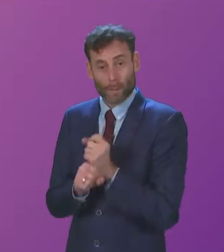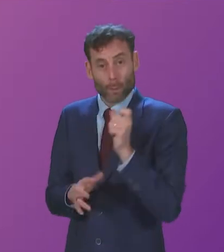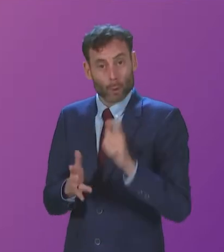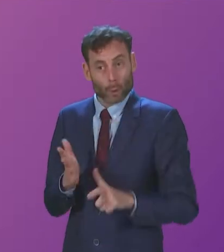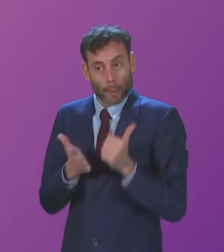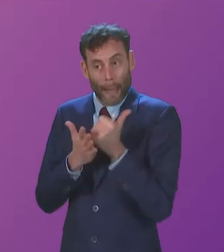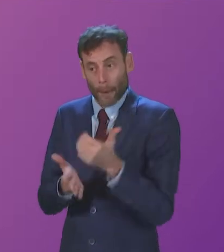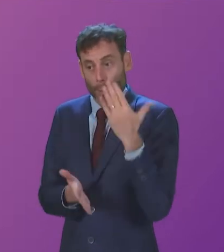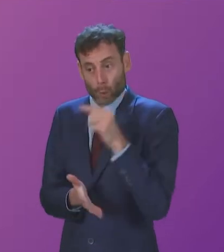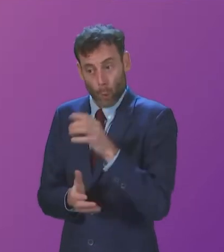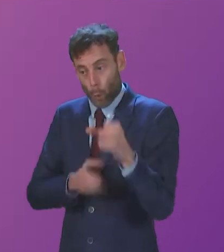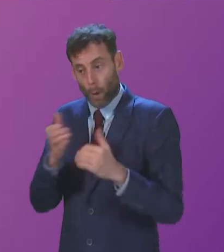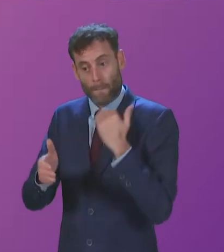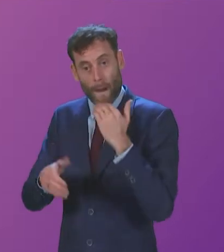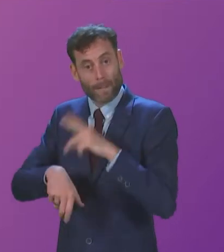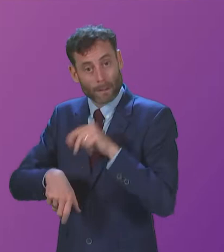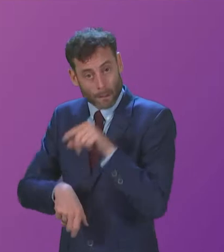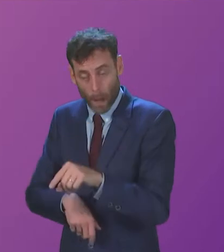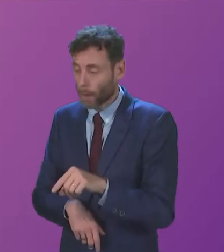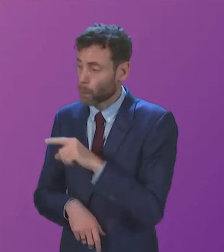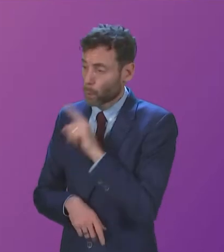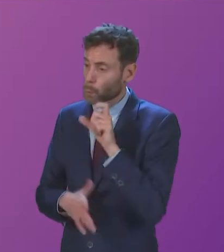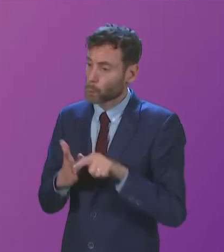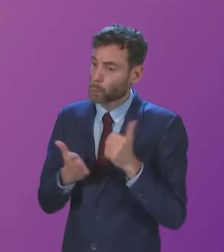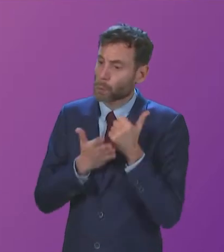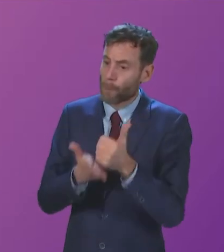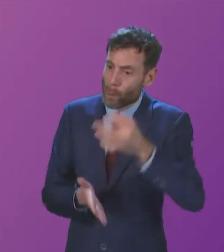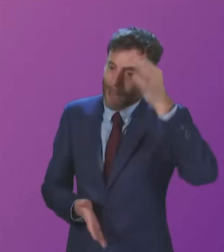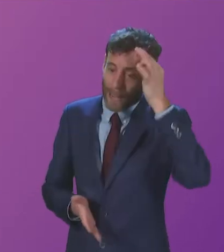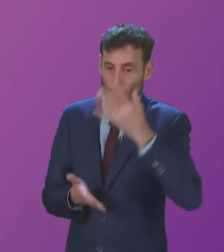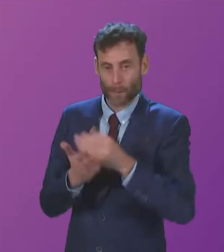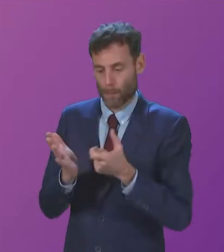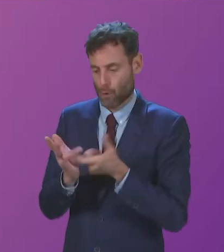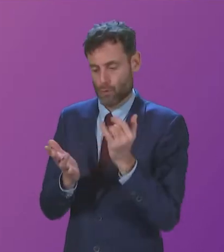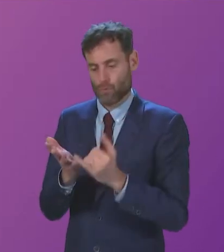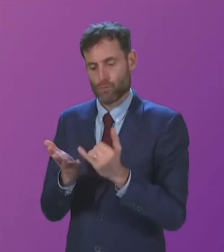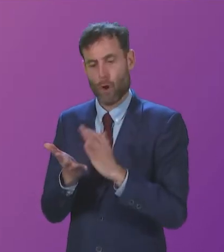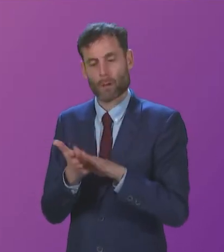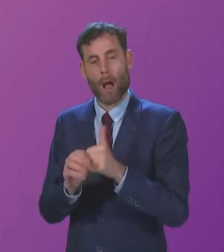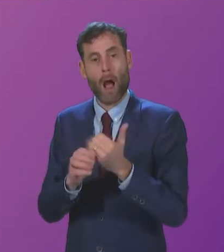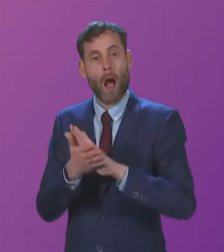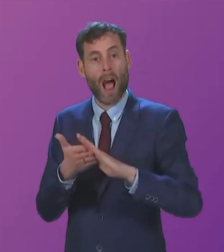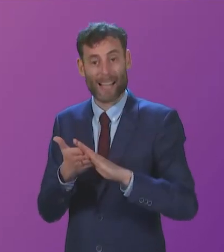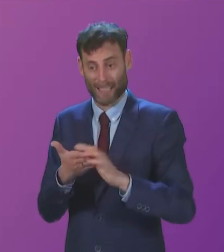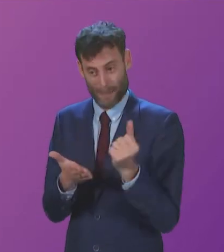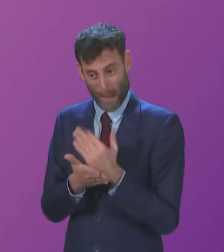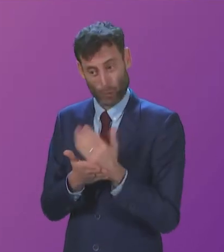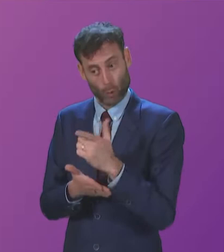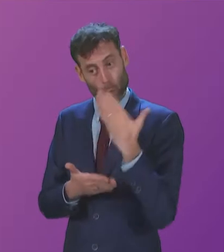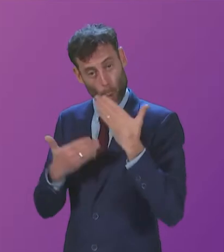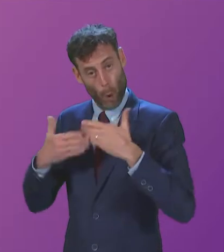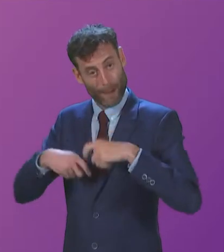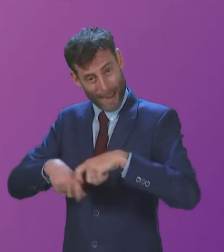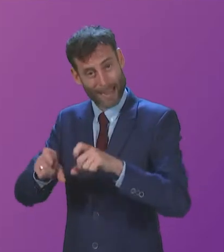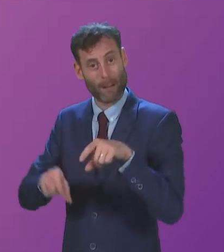to do to support councils to assist schools such as Ross High, which may be subject to disruption or class closure due to COVID and the SNP's